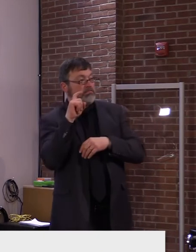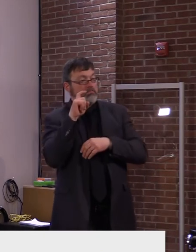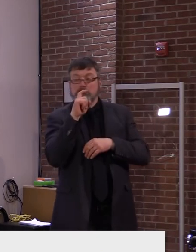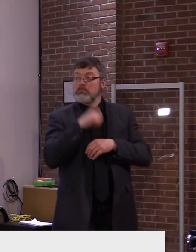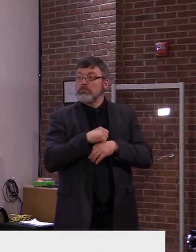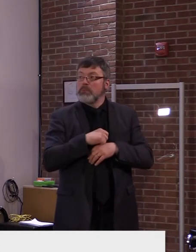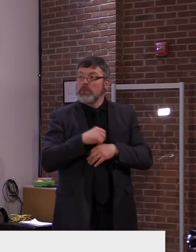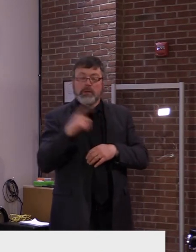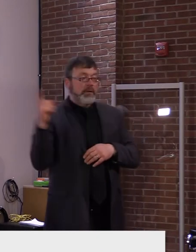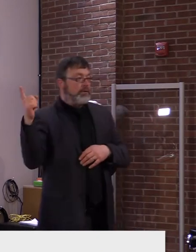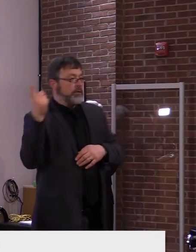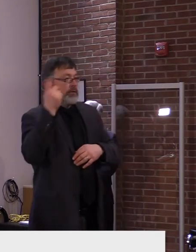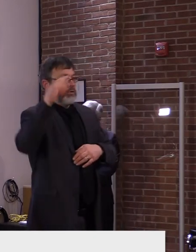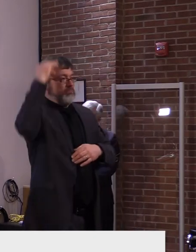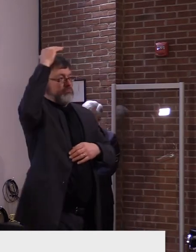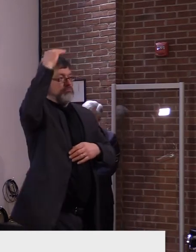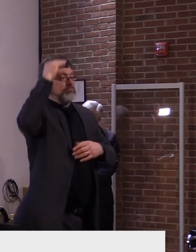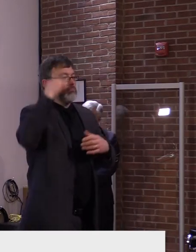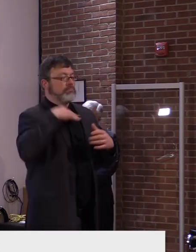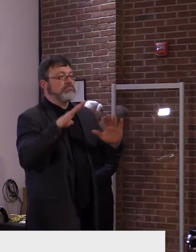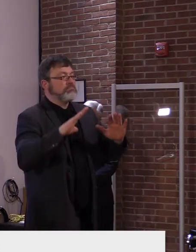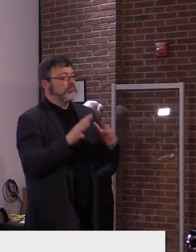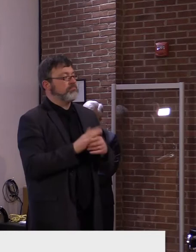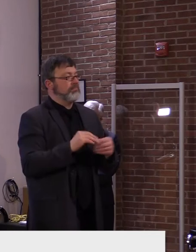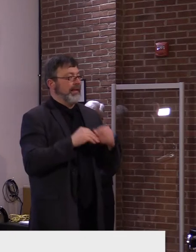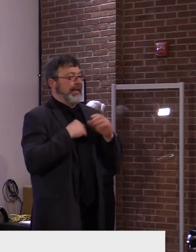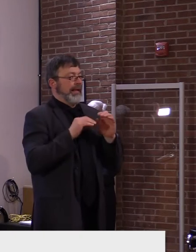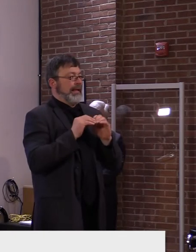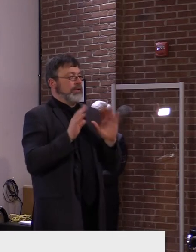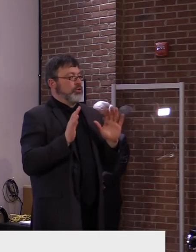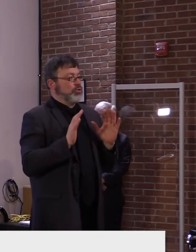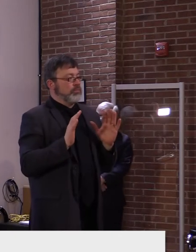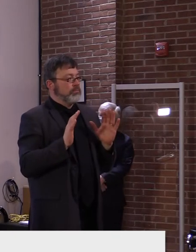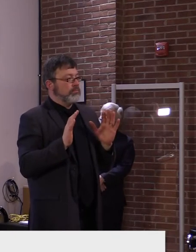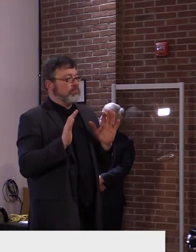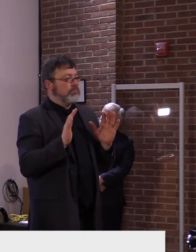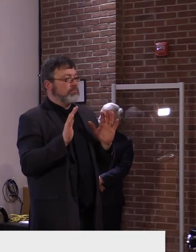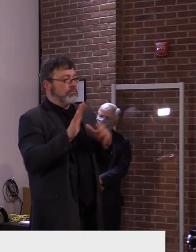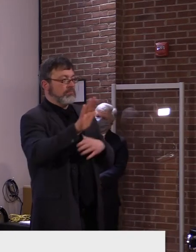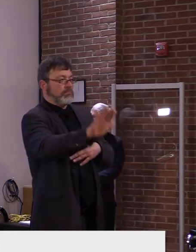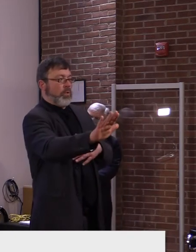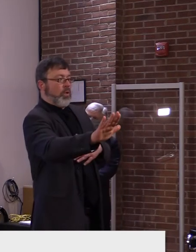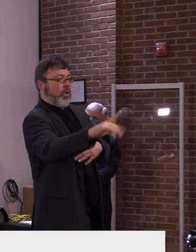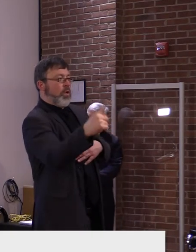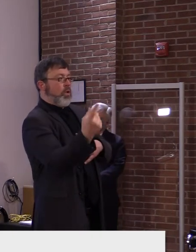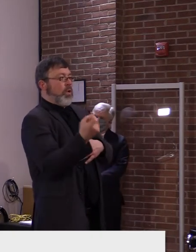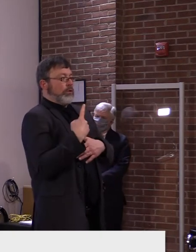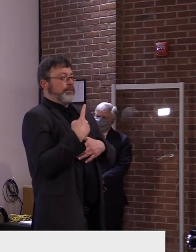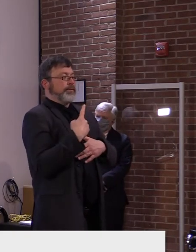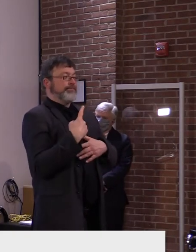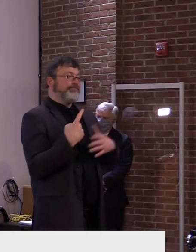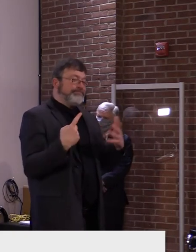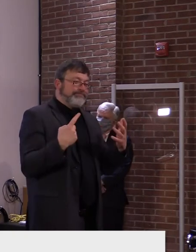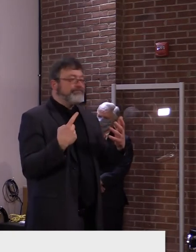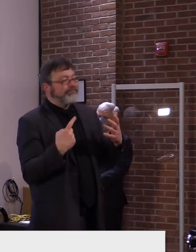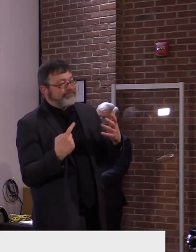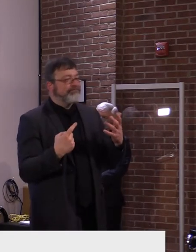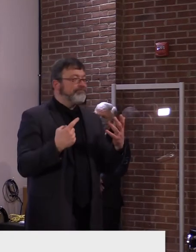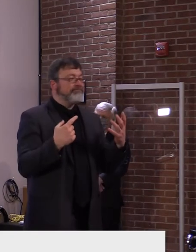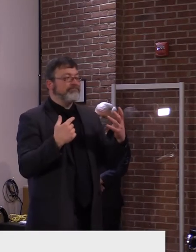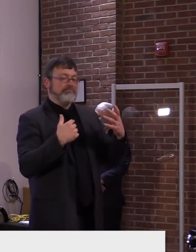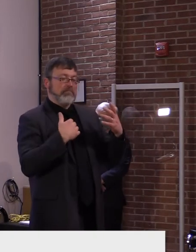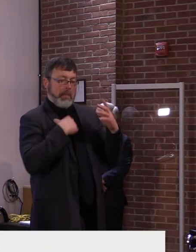I'm going to have to sort of self-interpret your question, Joe, but let's say a person's been, uh,